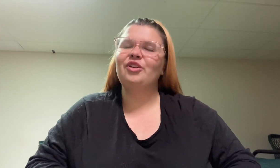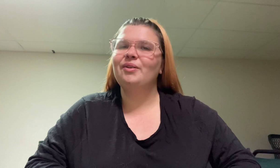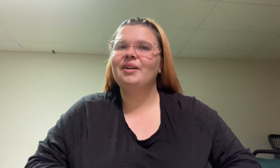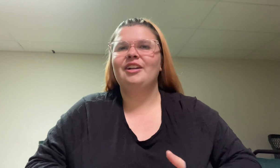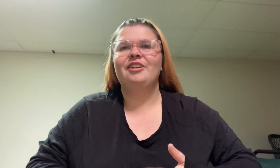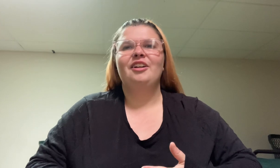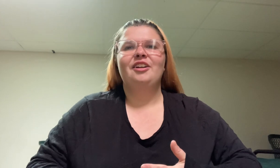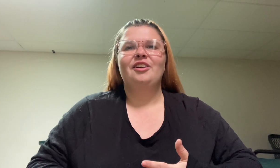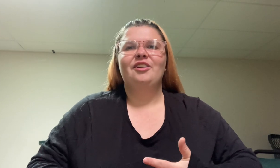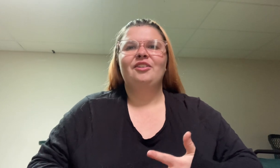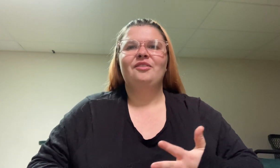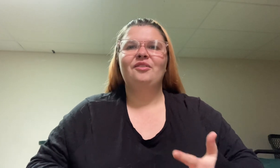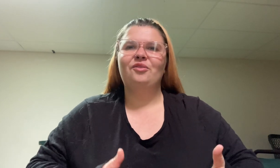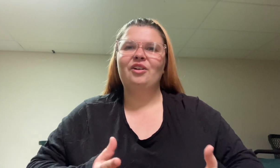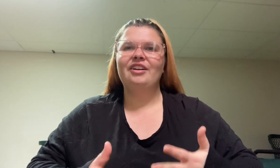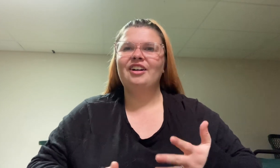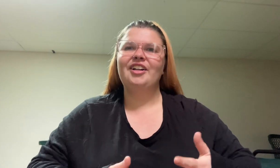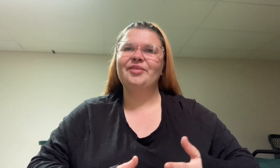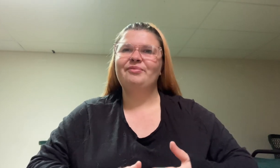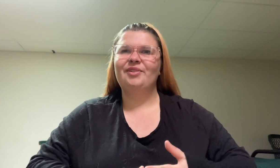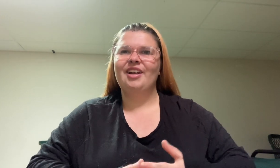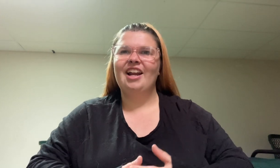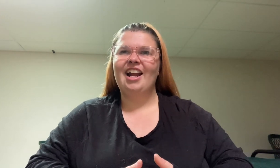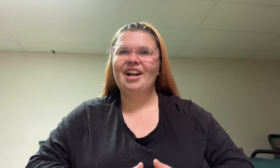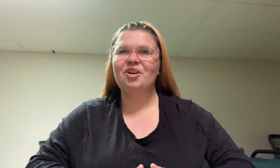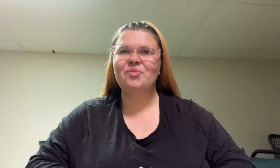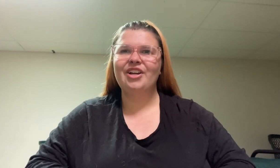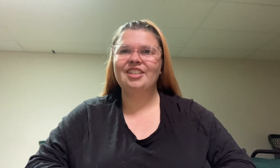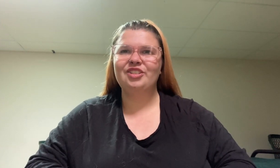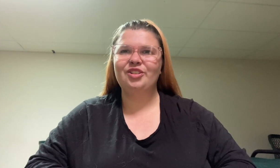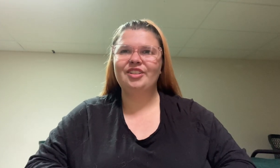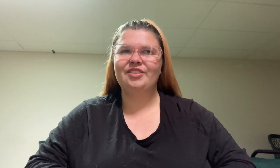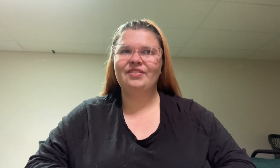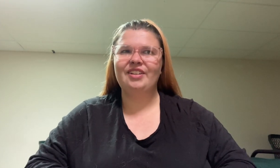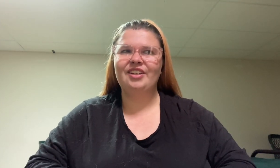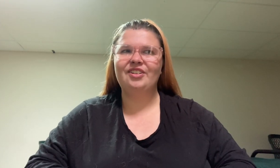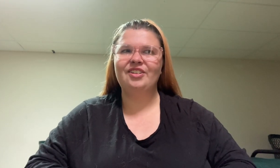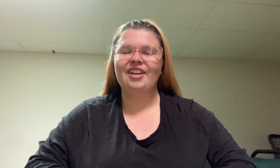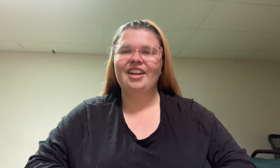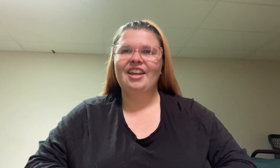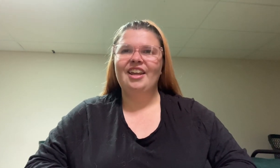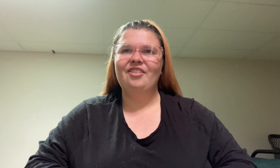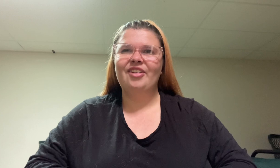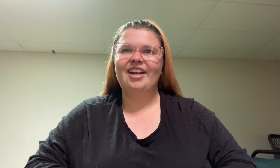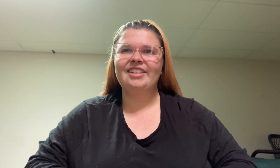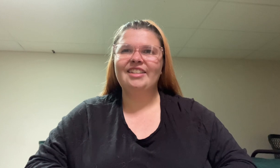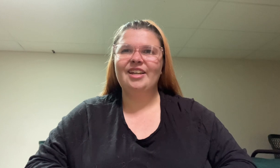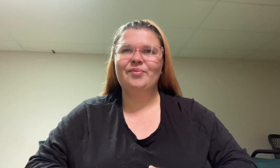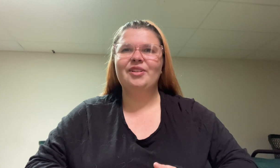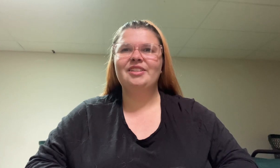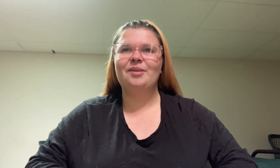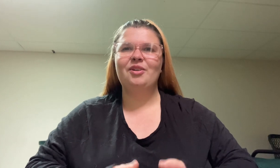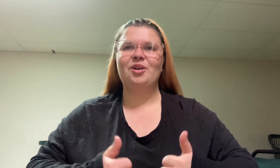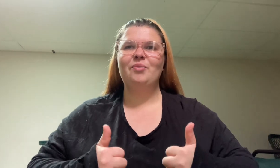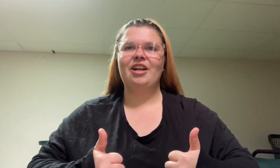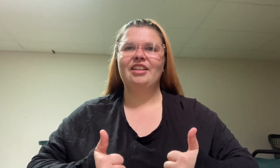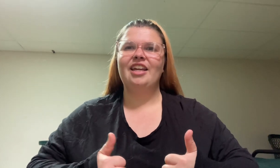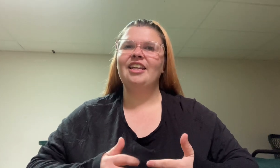her and whatnot. But I hope you guys enjoyed this video, if you guys did, please let me know by liking,